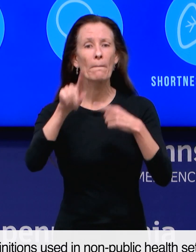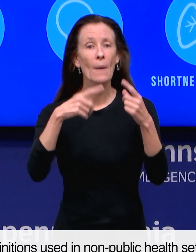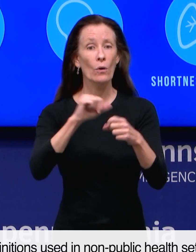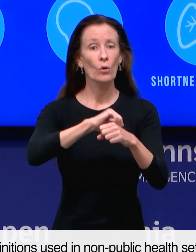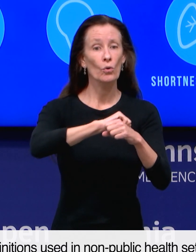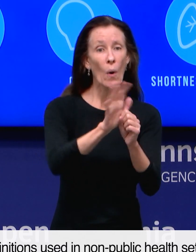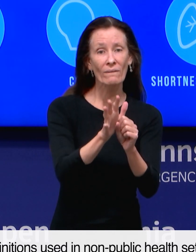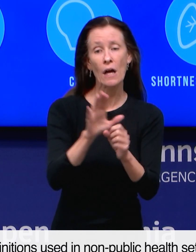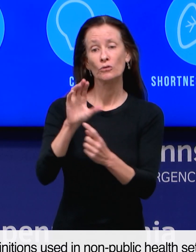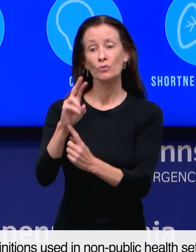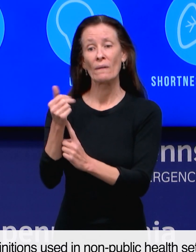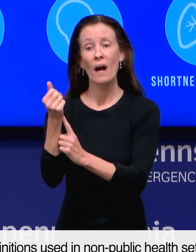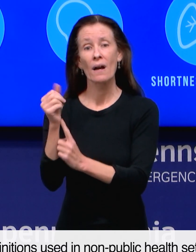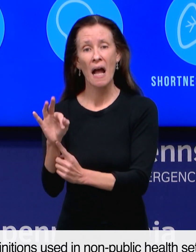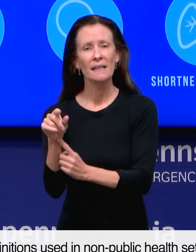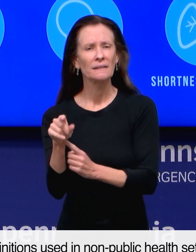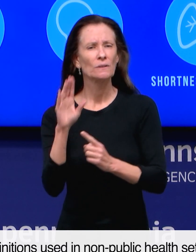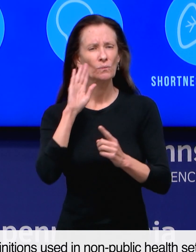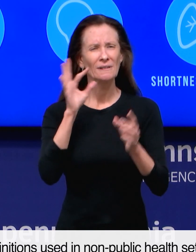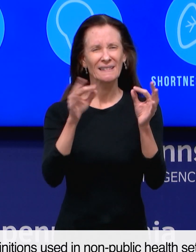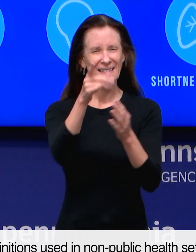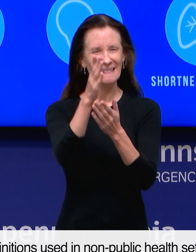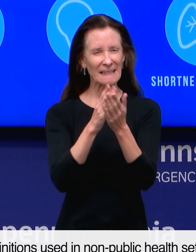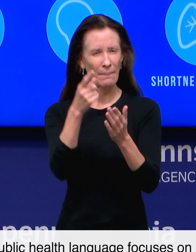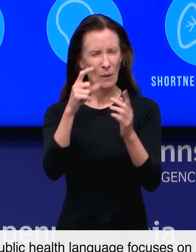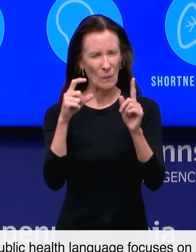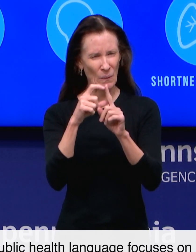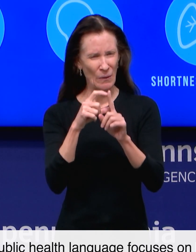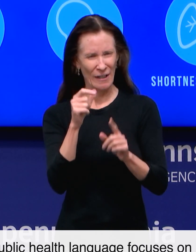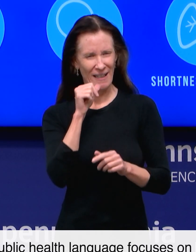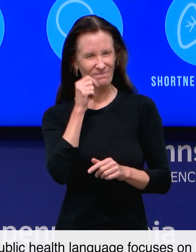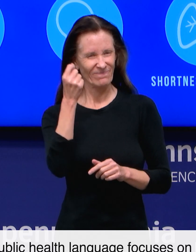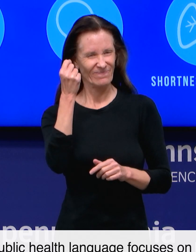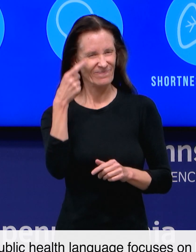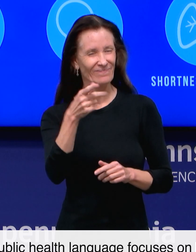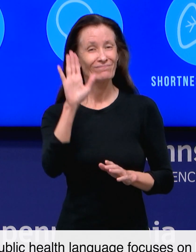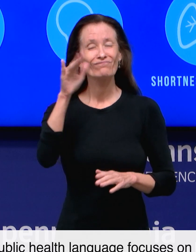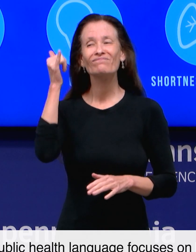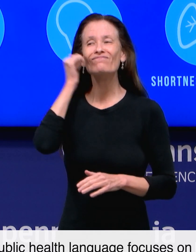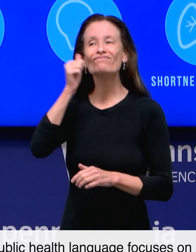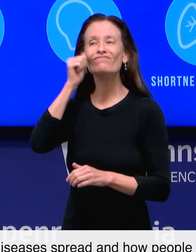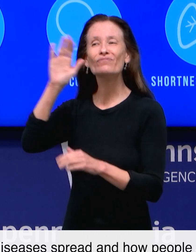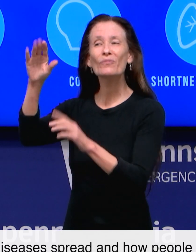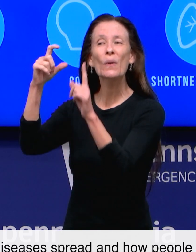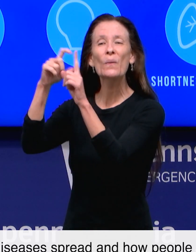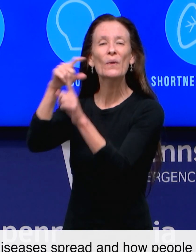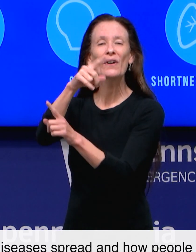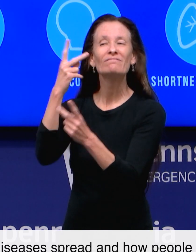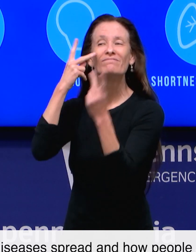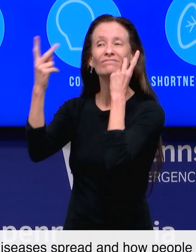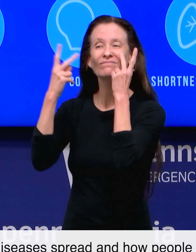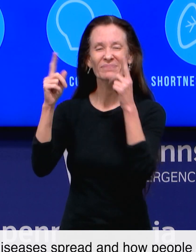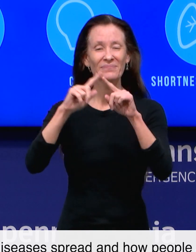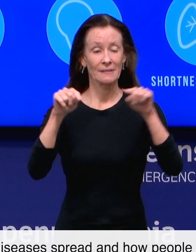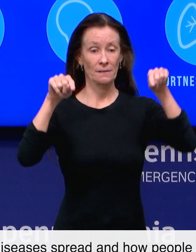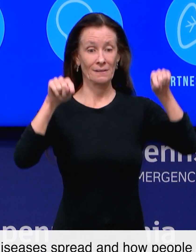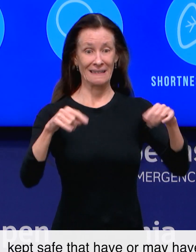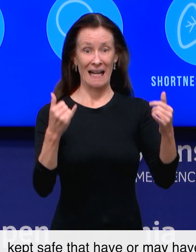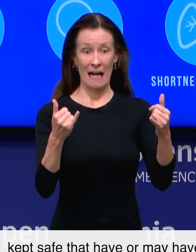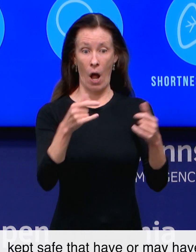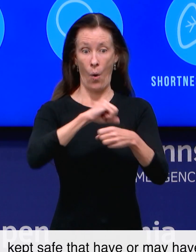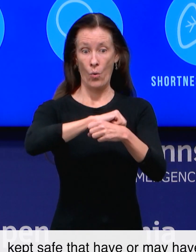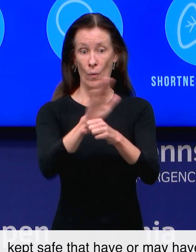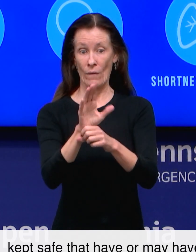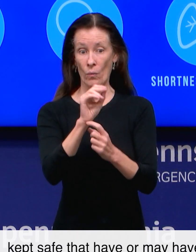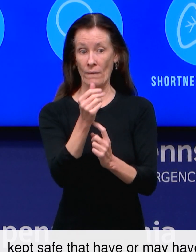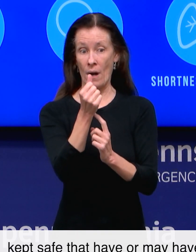similar definitions used in non-public health settings. Public health language focuses on how diseases spread and how people are